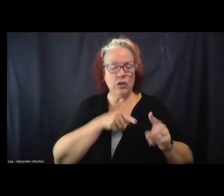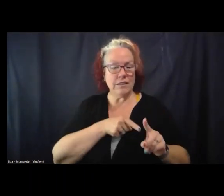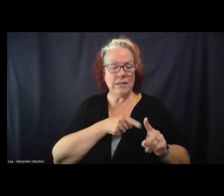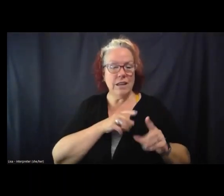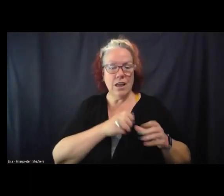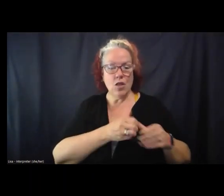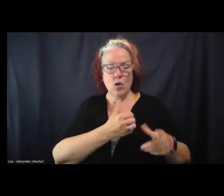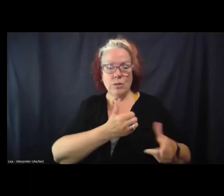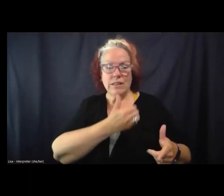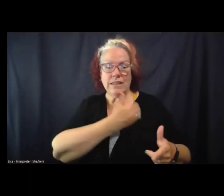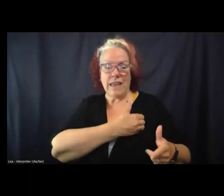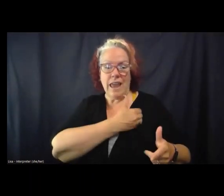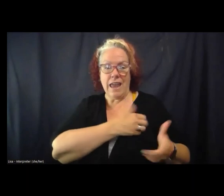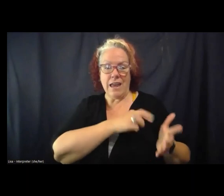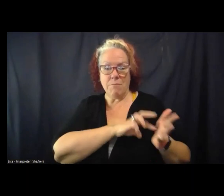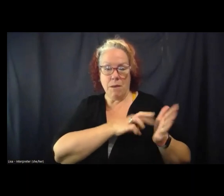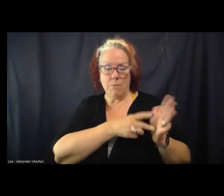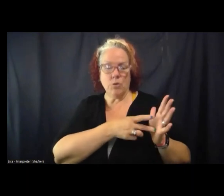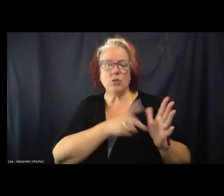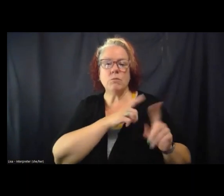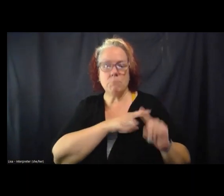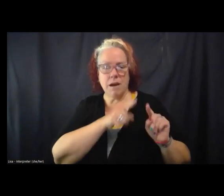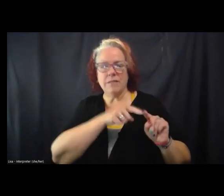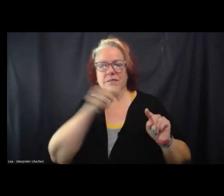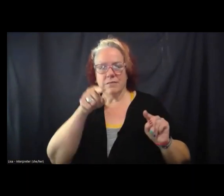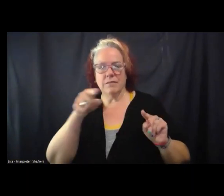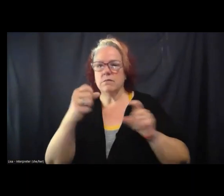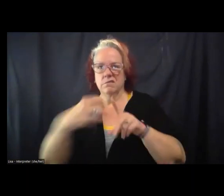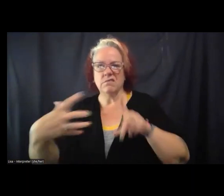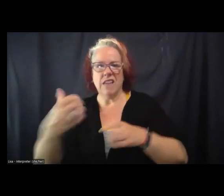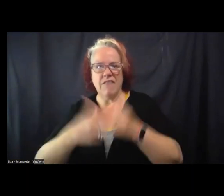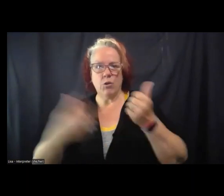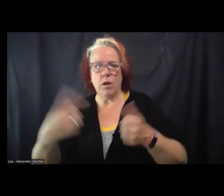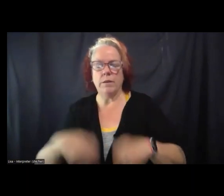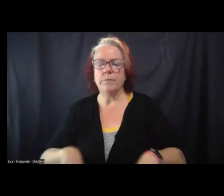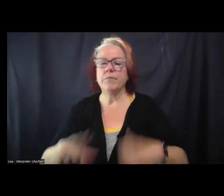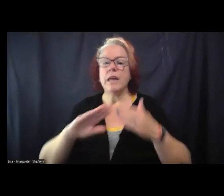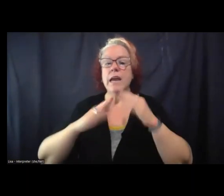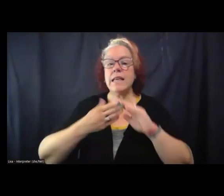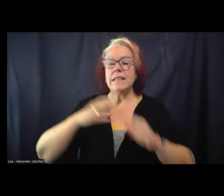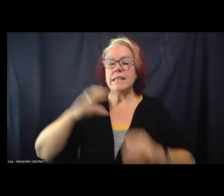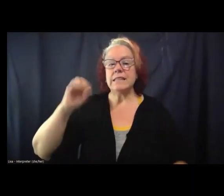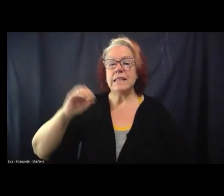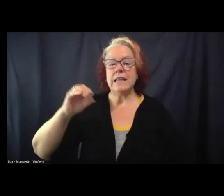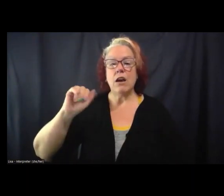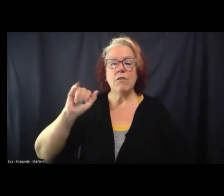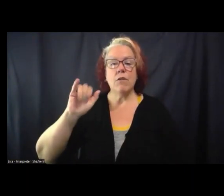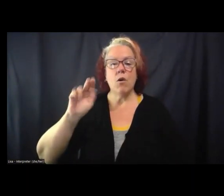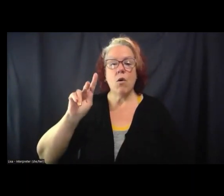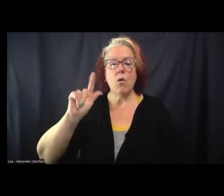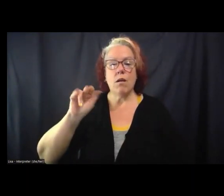named in them. The city of Oakland imposed the first injunction, a so-called temporary